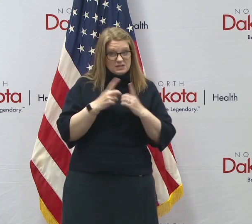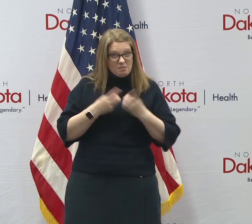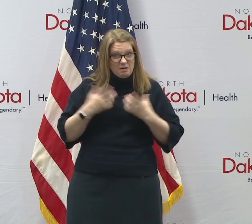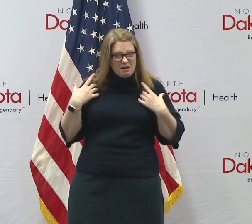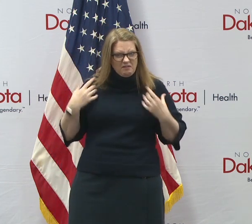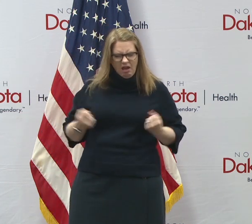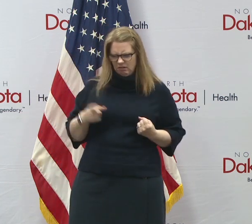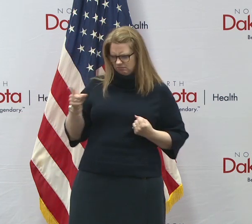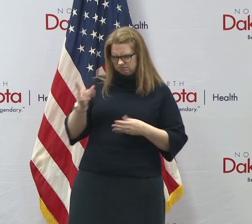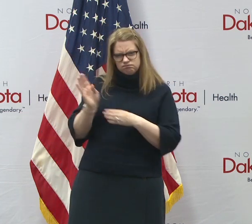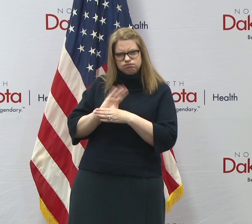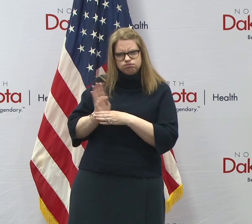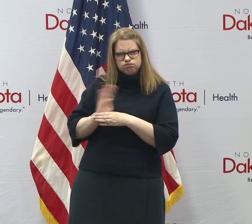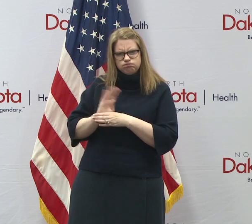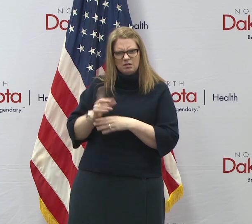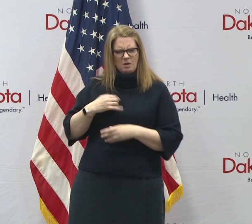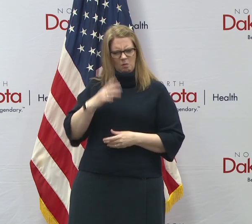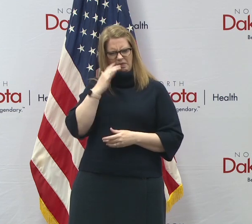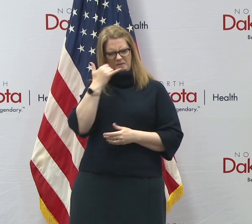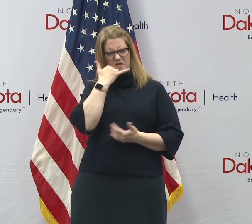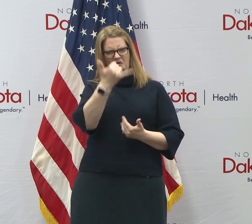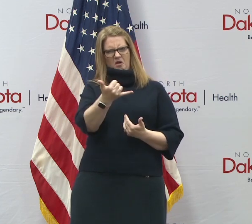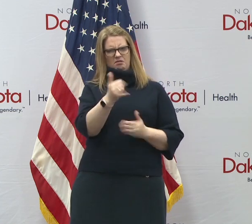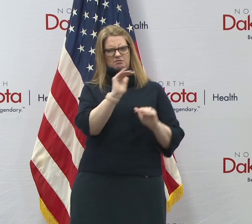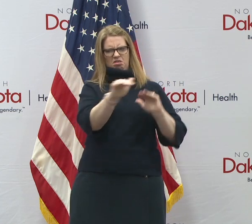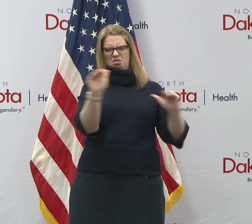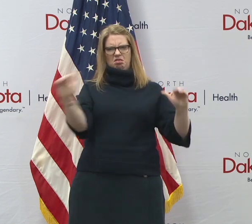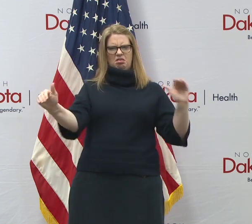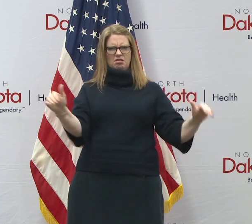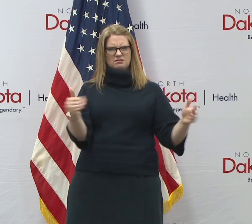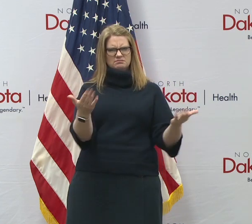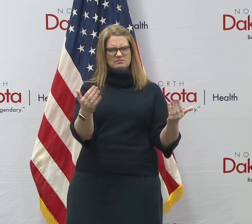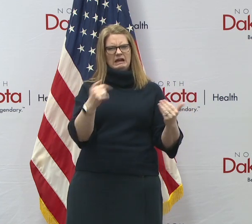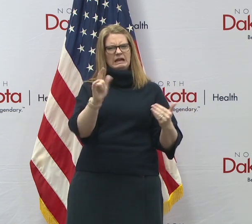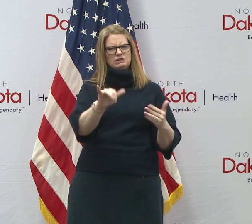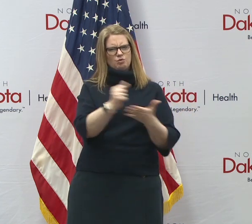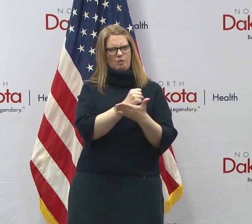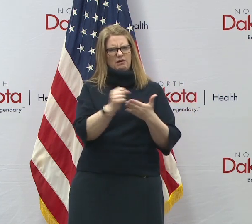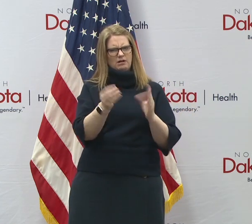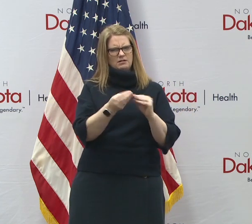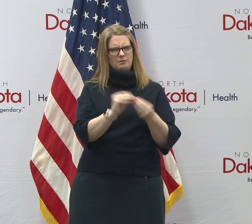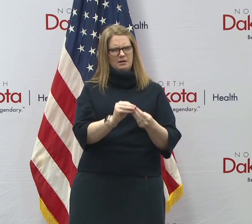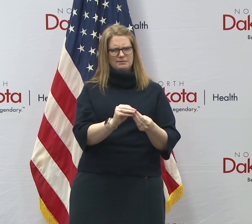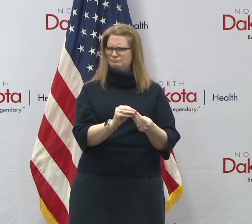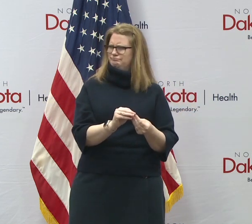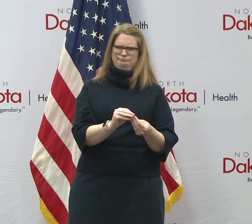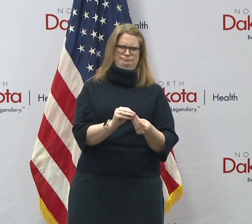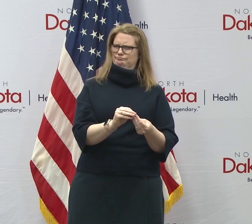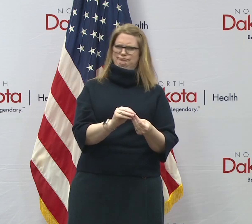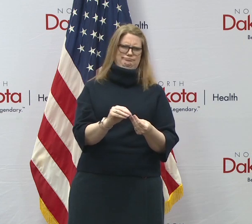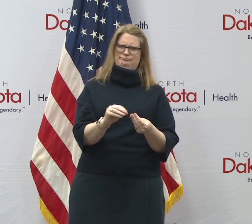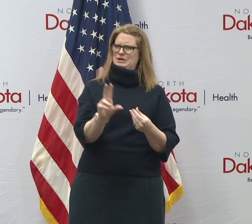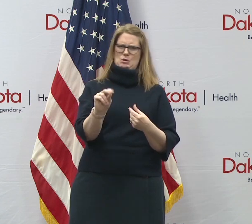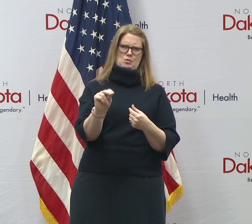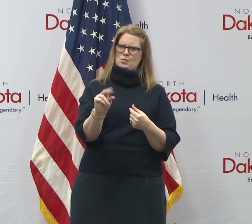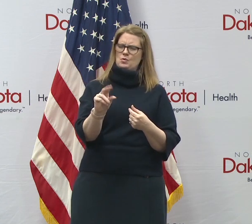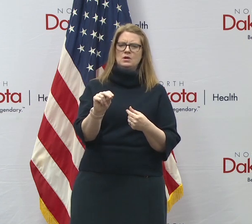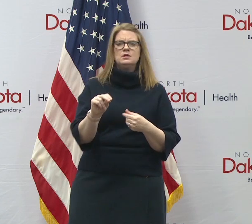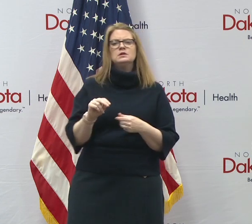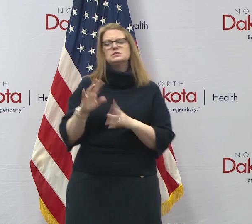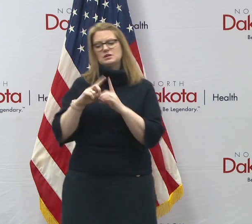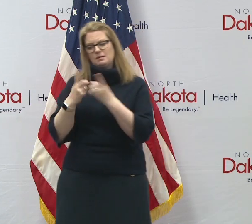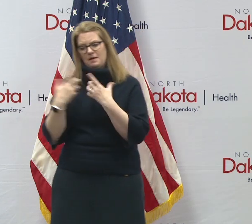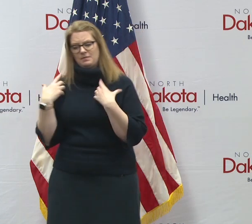as they are right now, that they would be randomly calling citizens and asking them for personal information. So our department of health is working both with the attorney